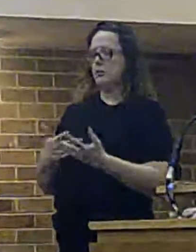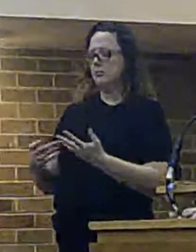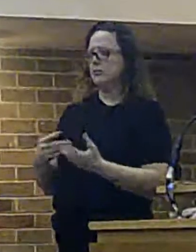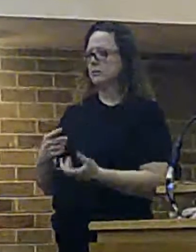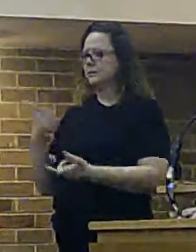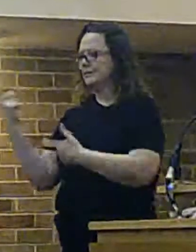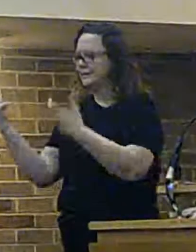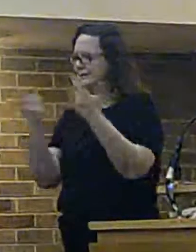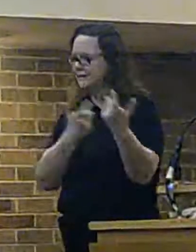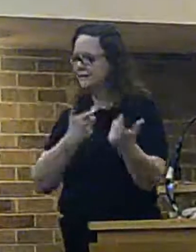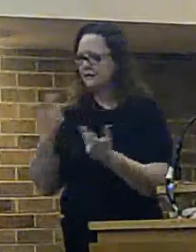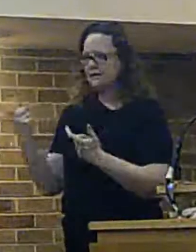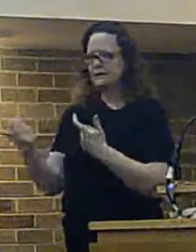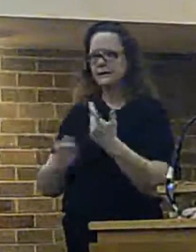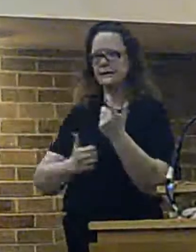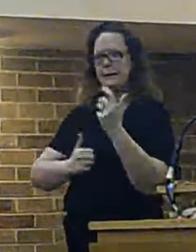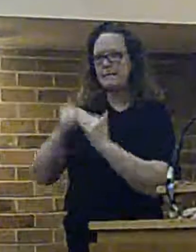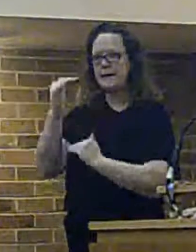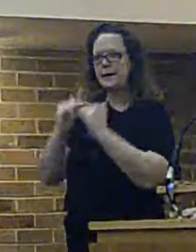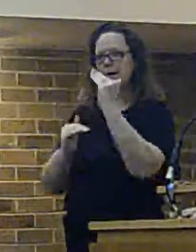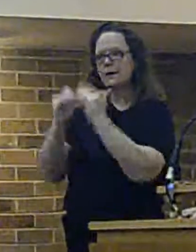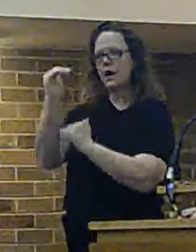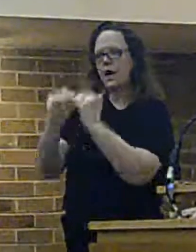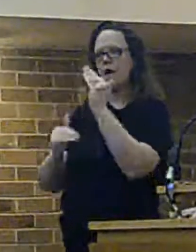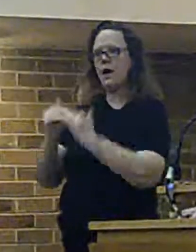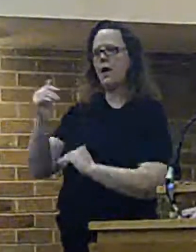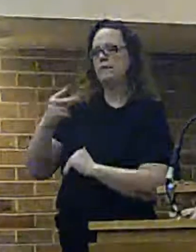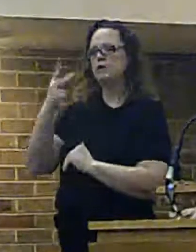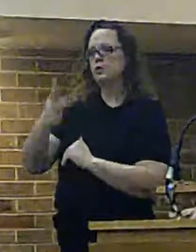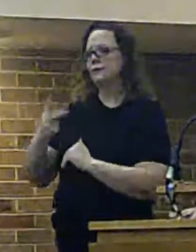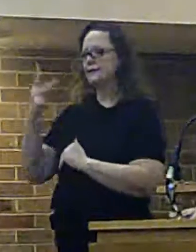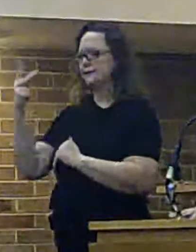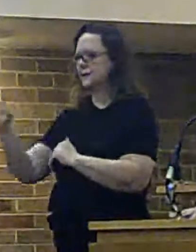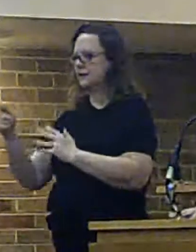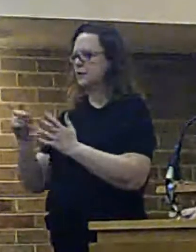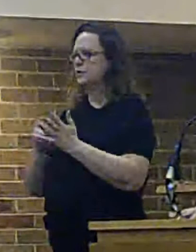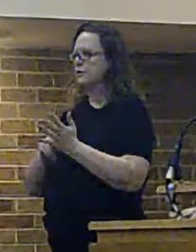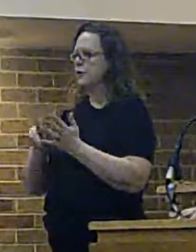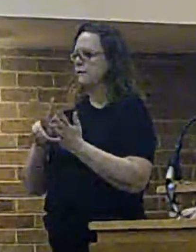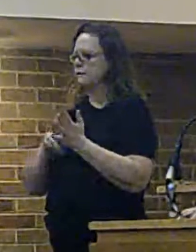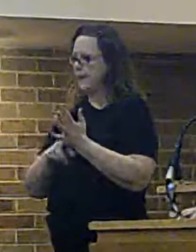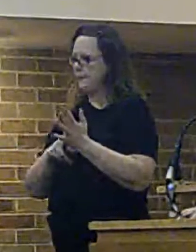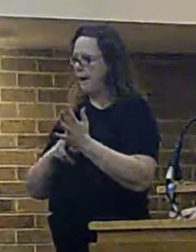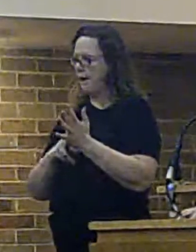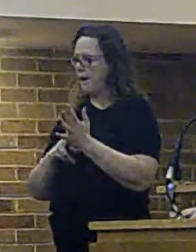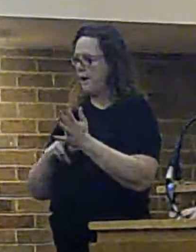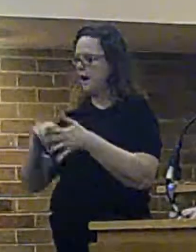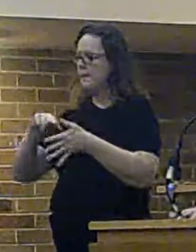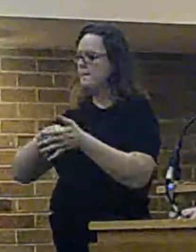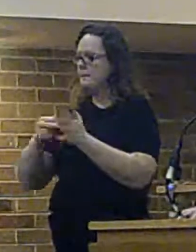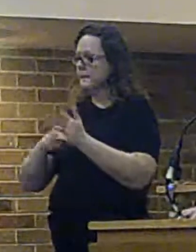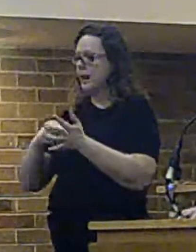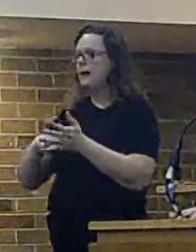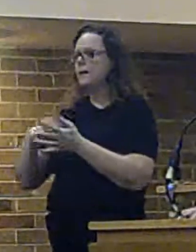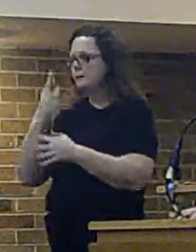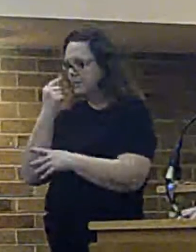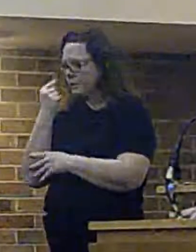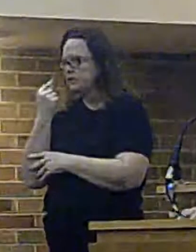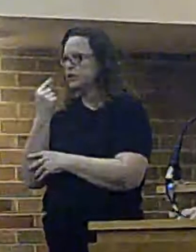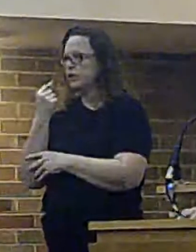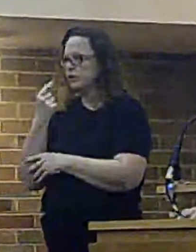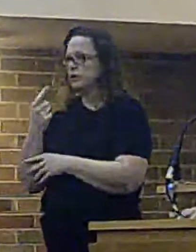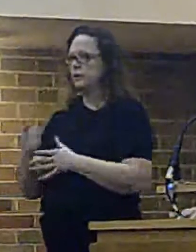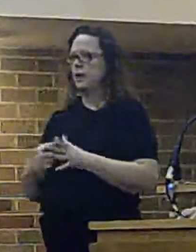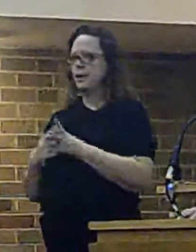and Resources Committee on the 27th of November. And from then, planning permission will then be sought. So